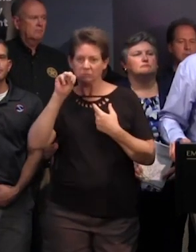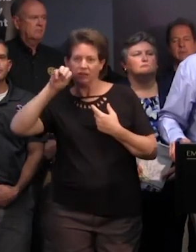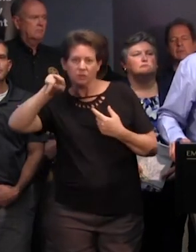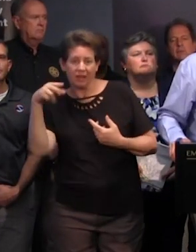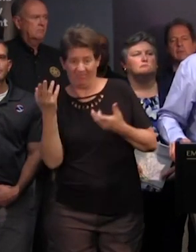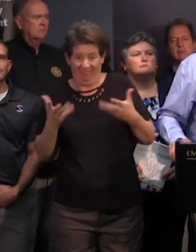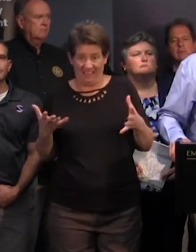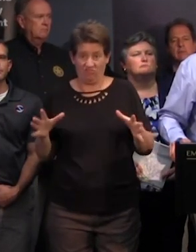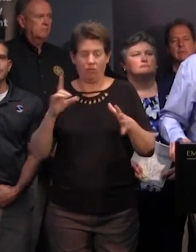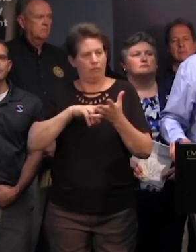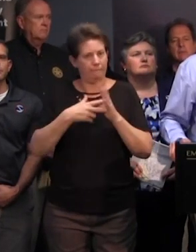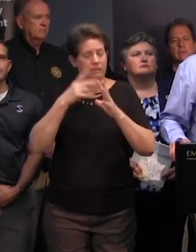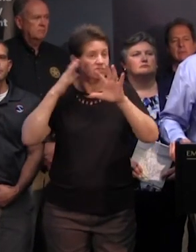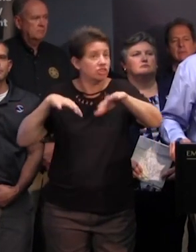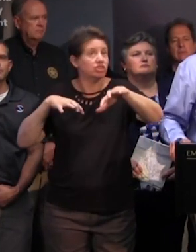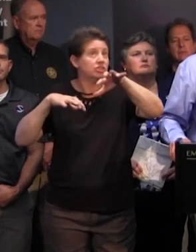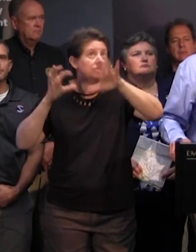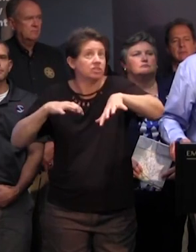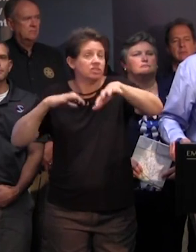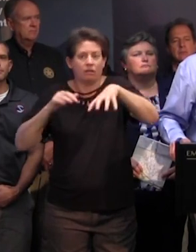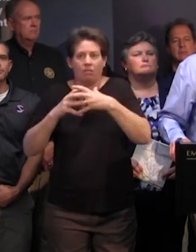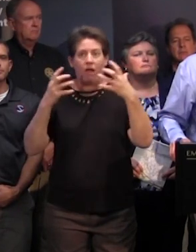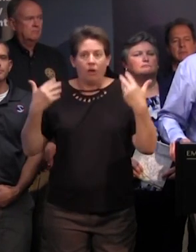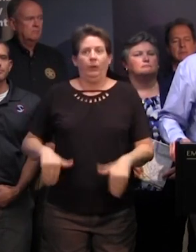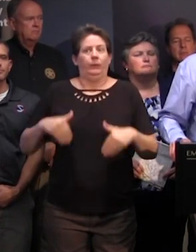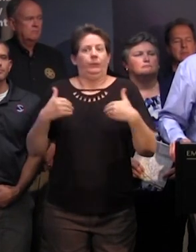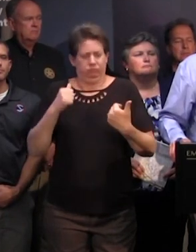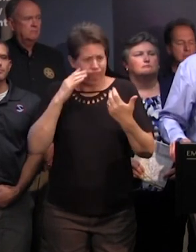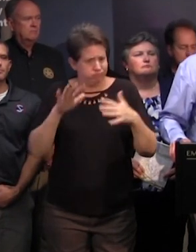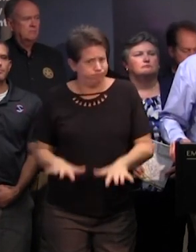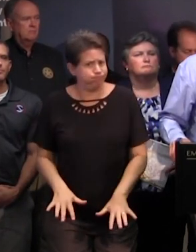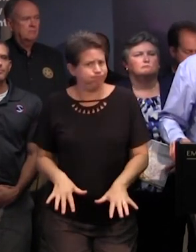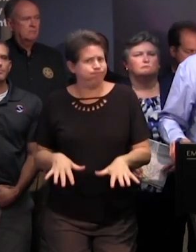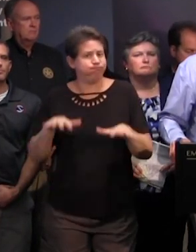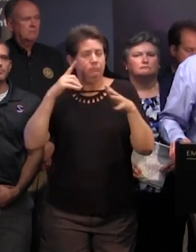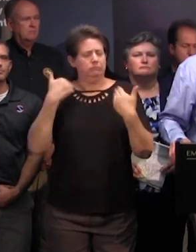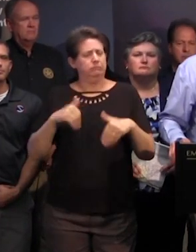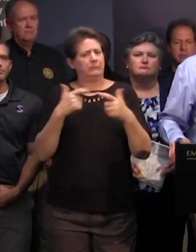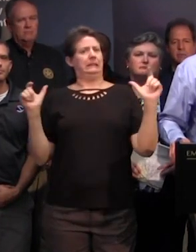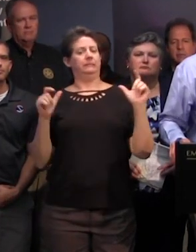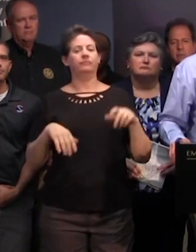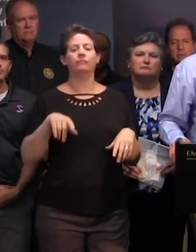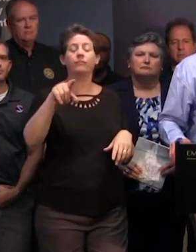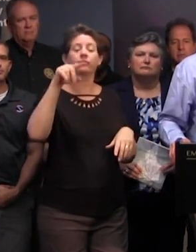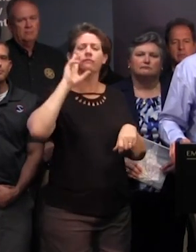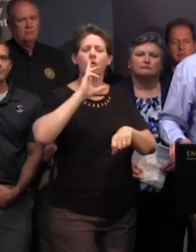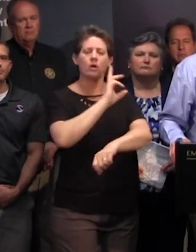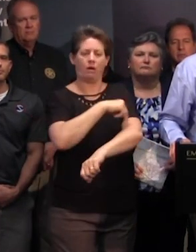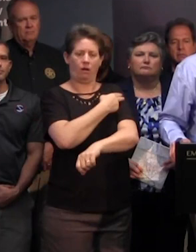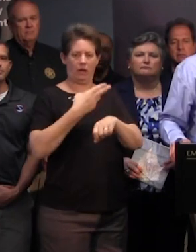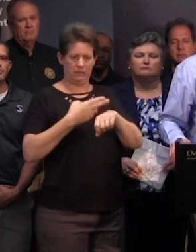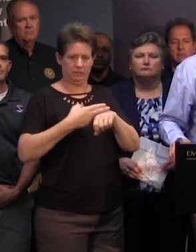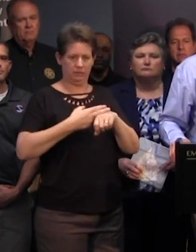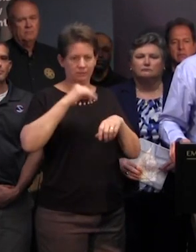is that means a lot of rain will be dumped on us so this is a this is a big a big hurricane on hospitals how many